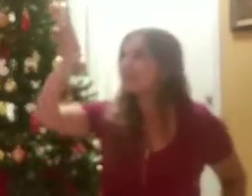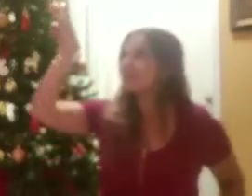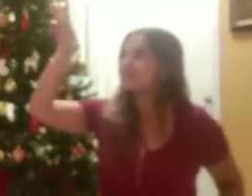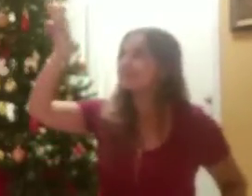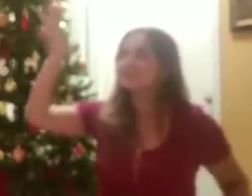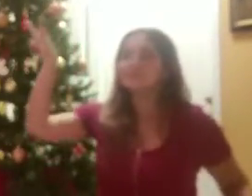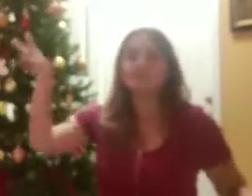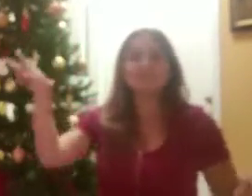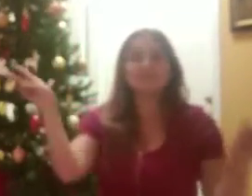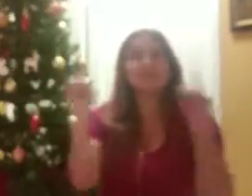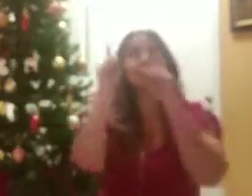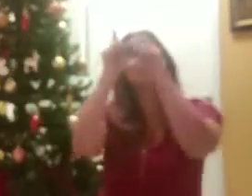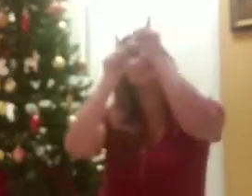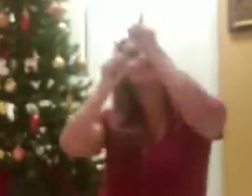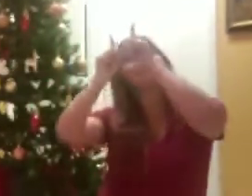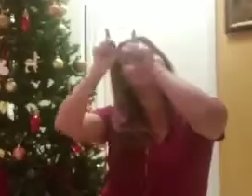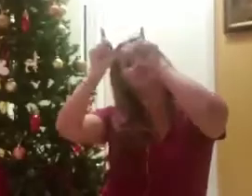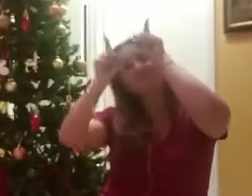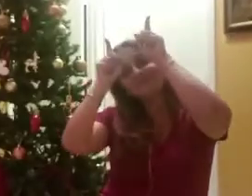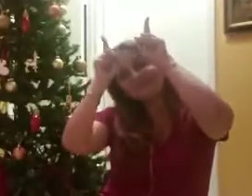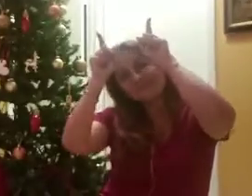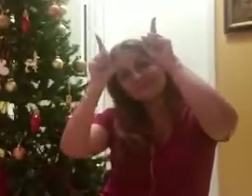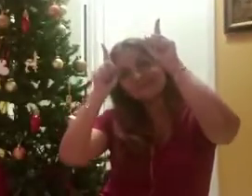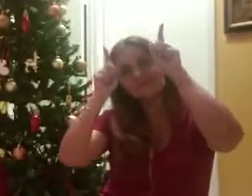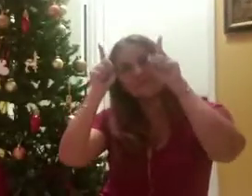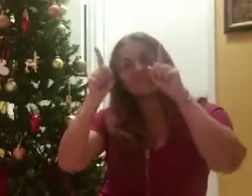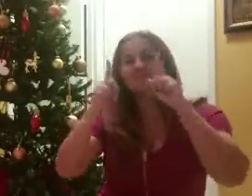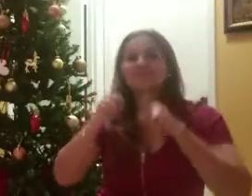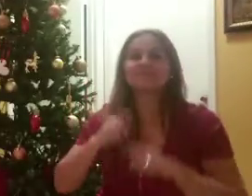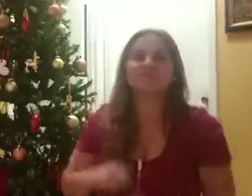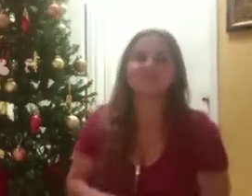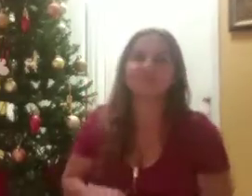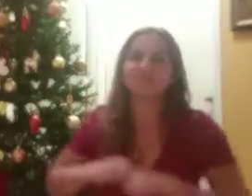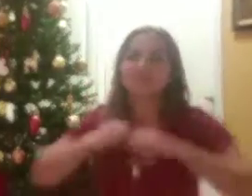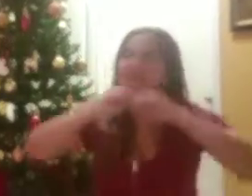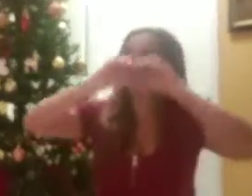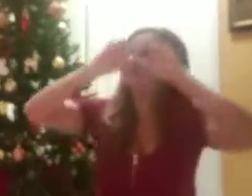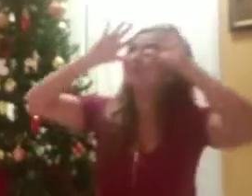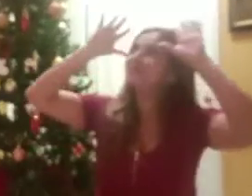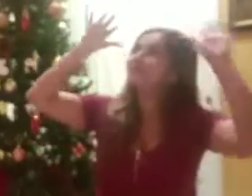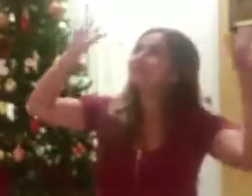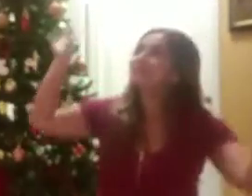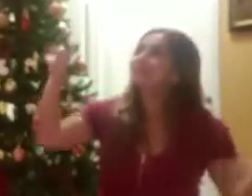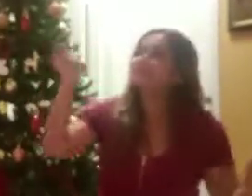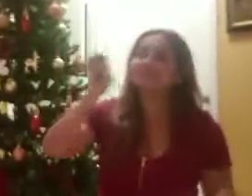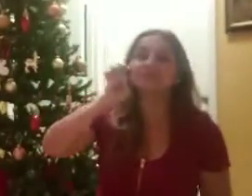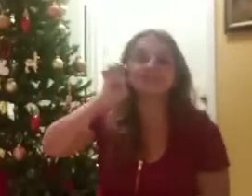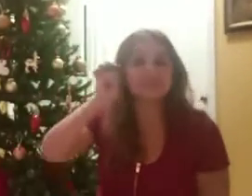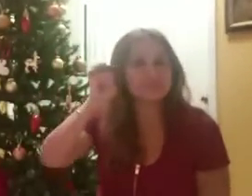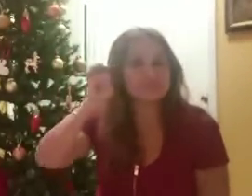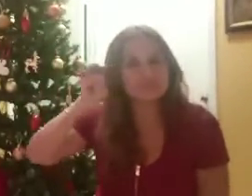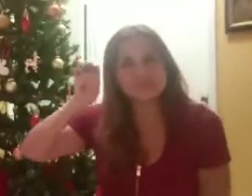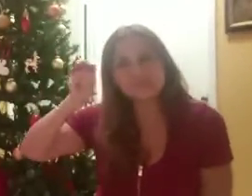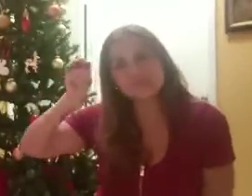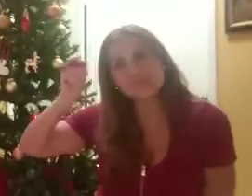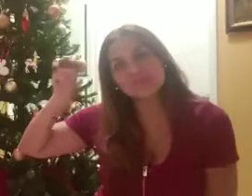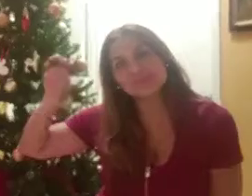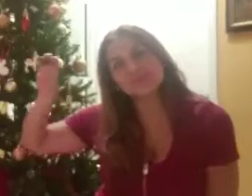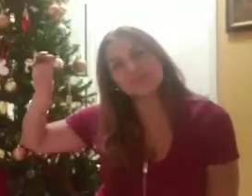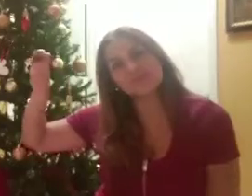a star Shining in the east